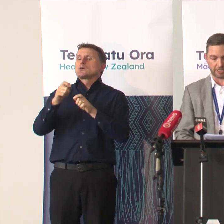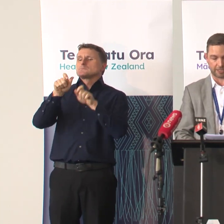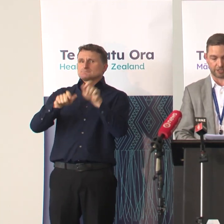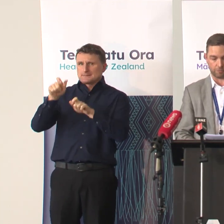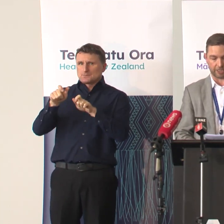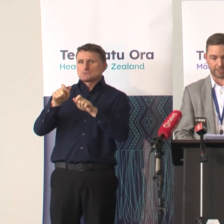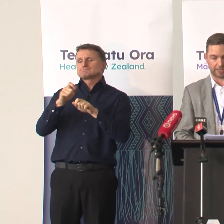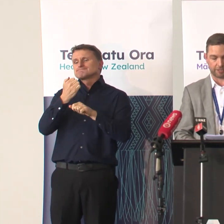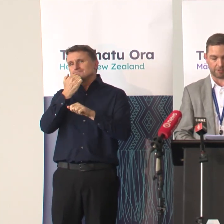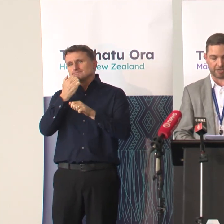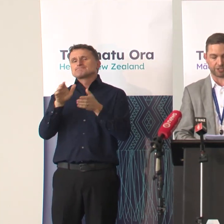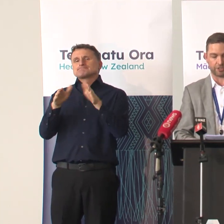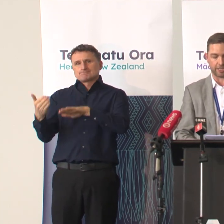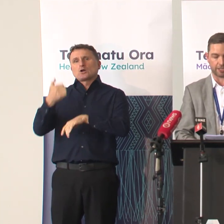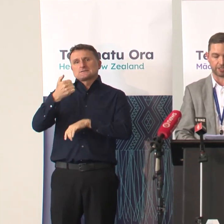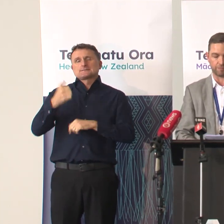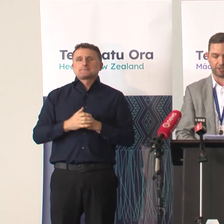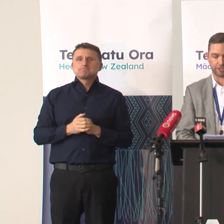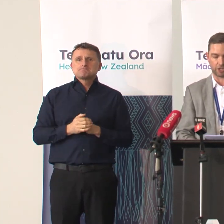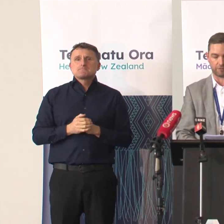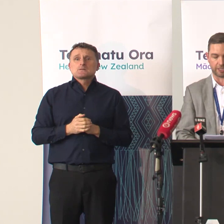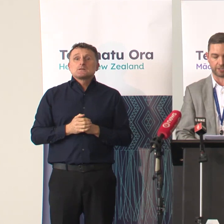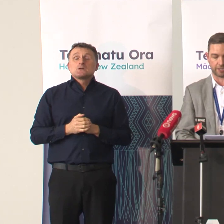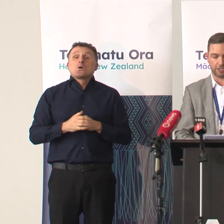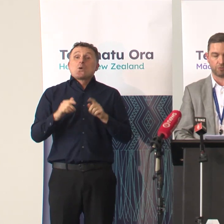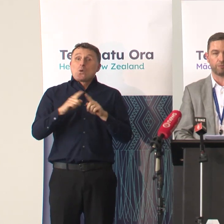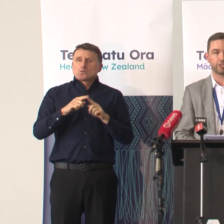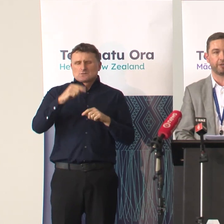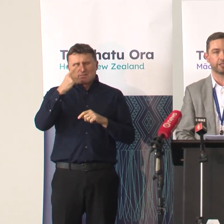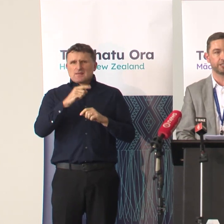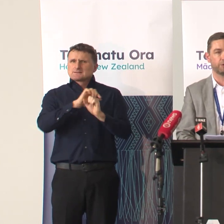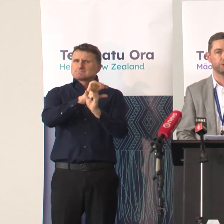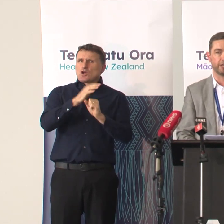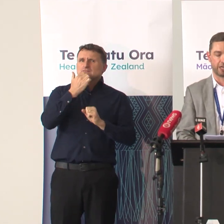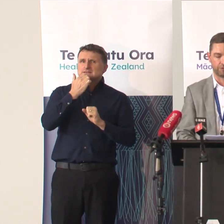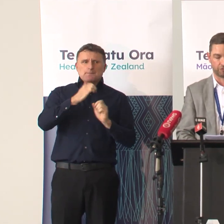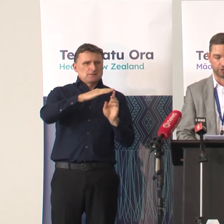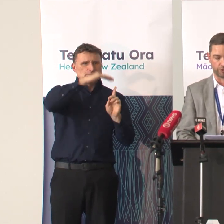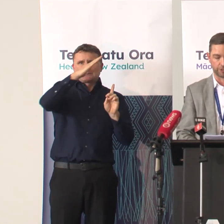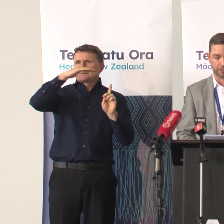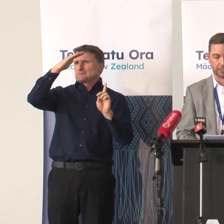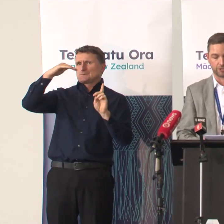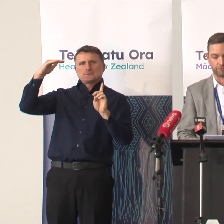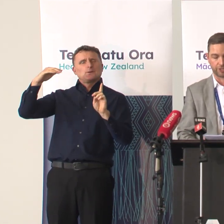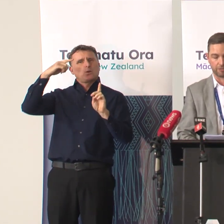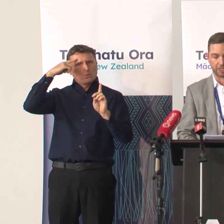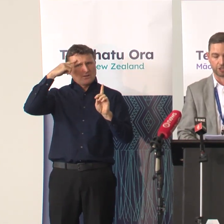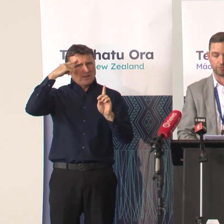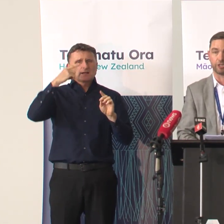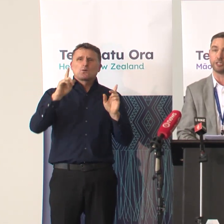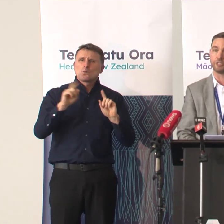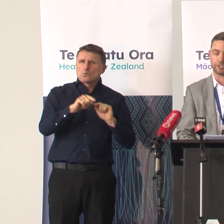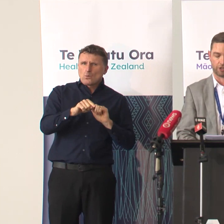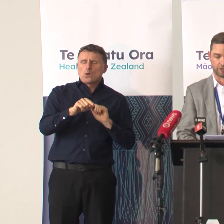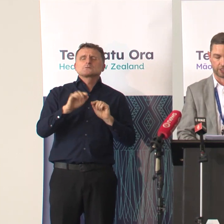These deaths are still being assessed but based on the analysis of previous COVID deaths we would expect somewhere between half and three quarters to eventually be